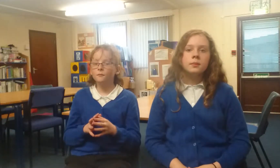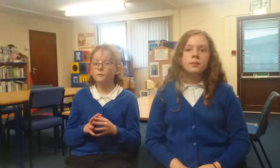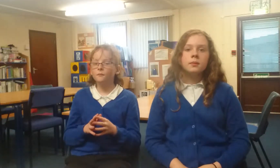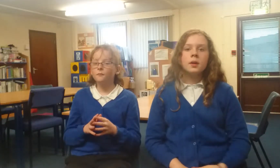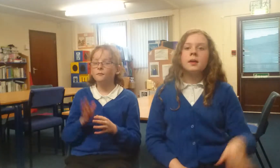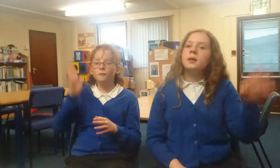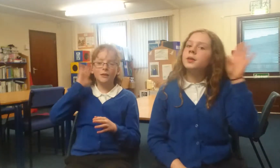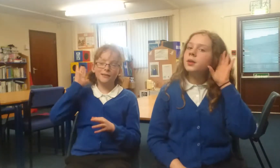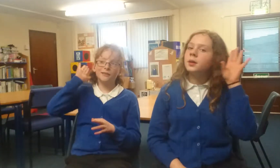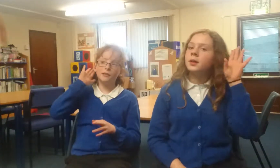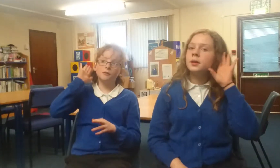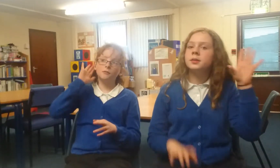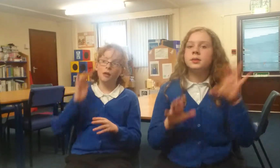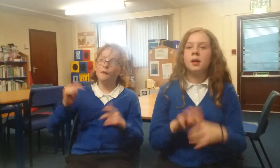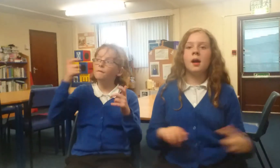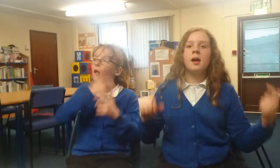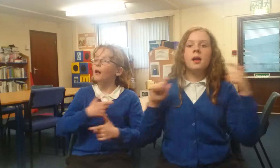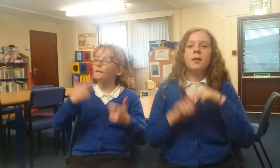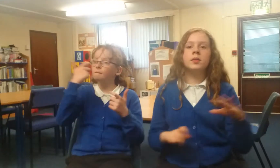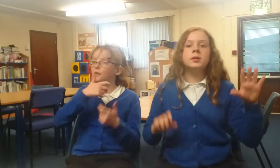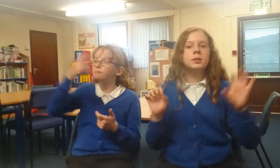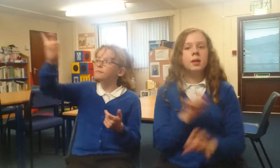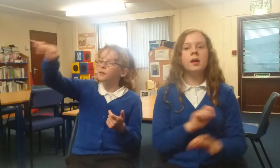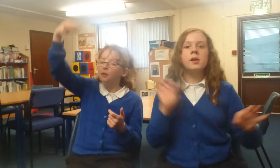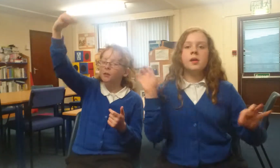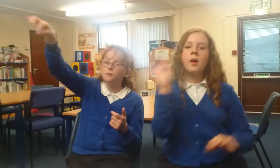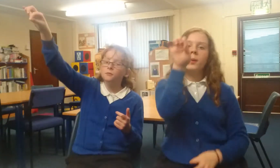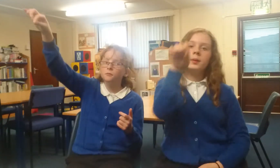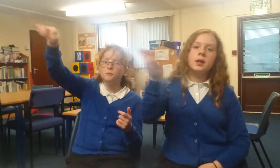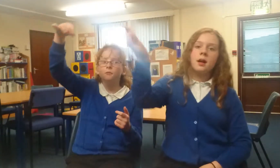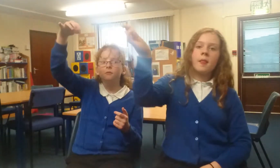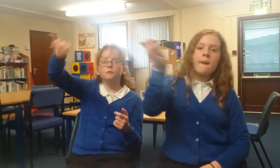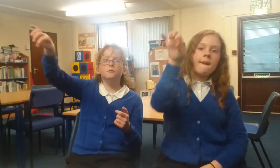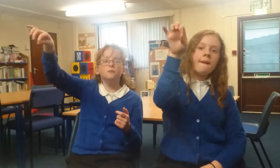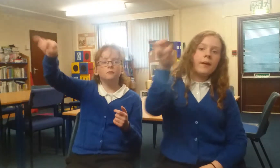It's a sound of laughter and an exultor of wine